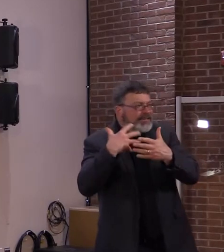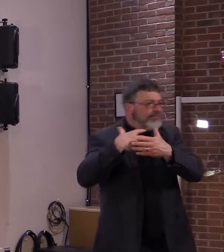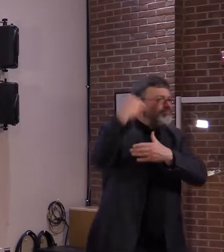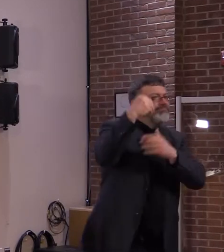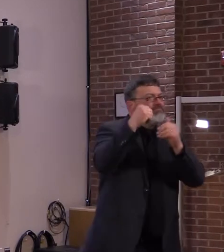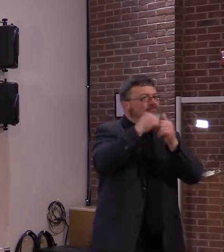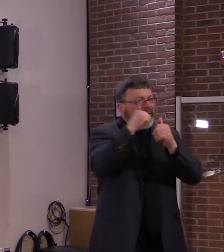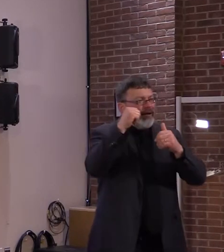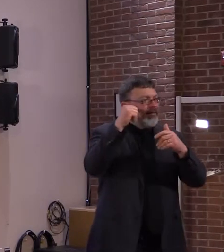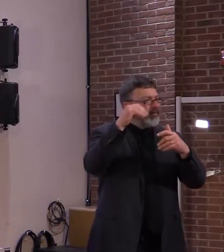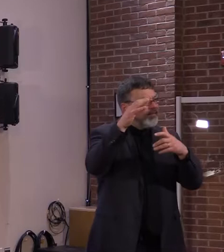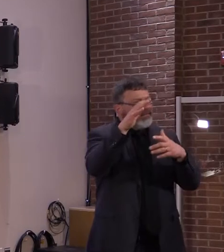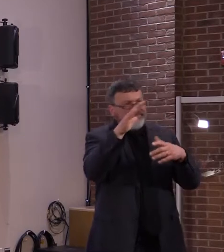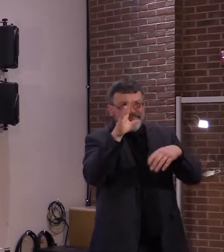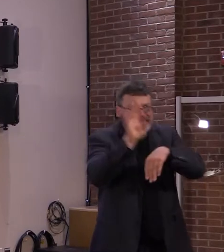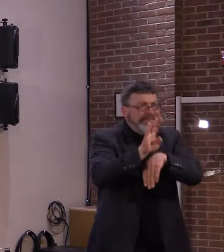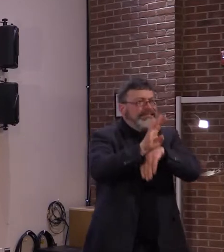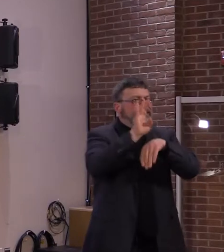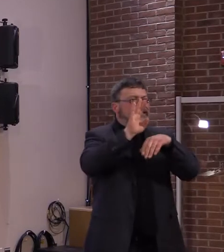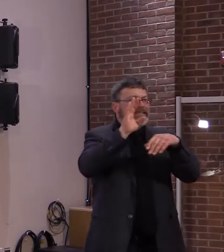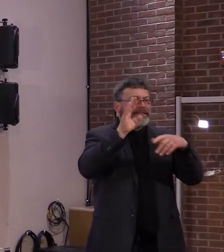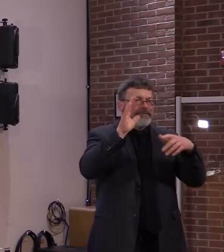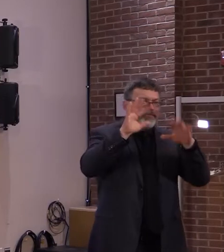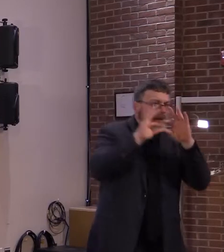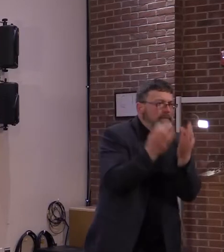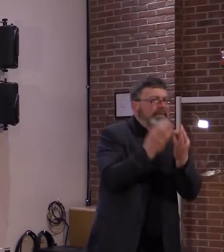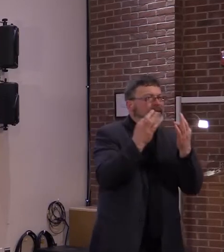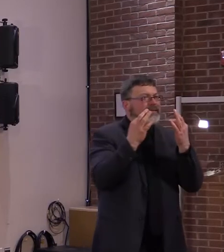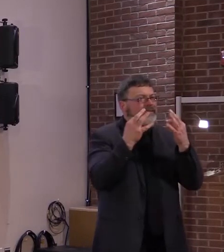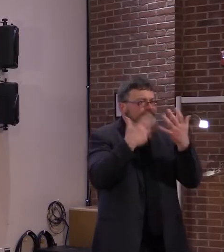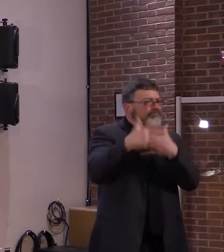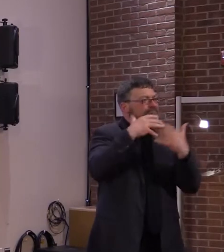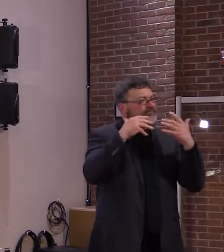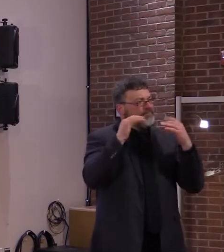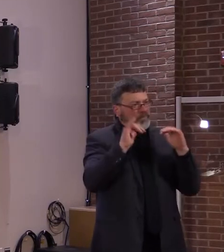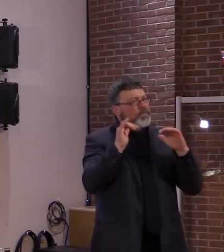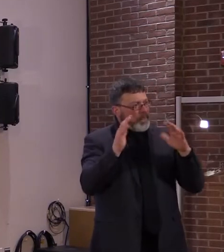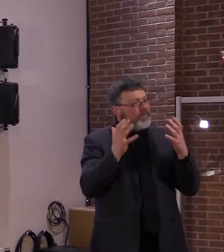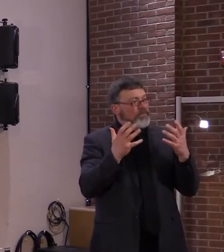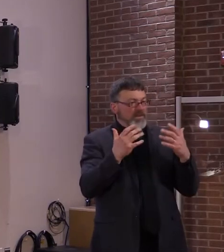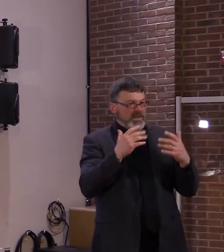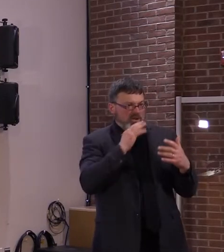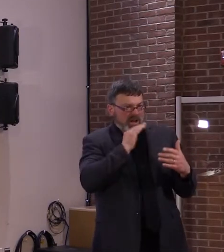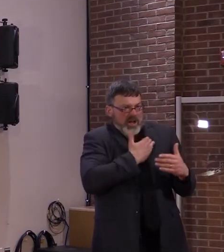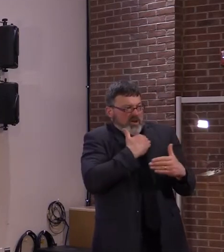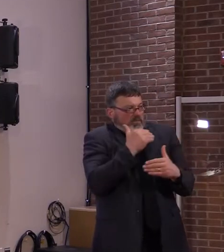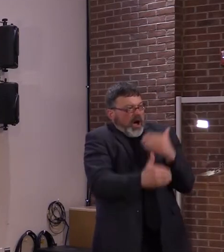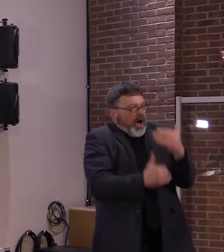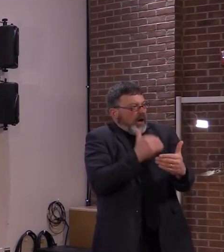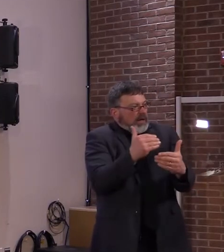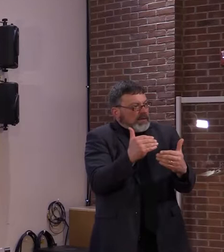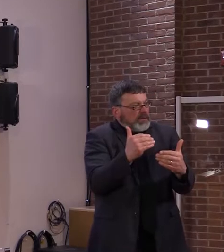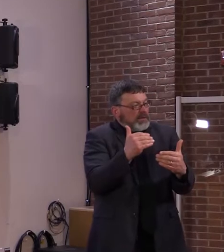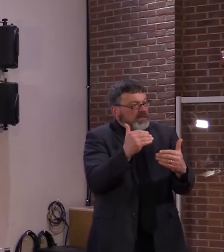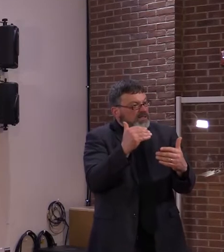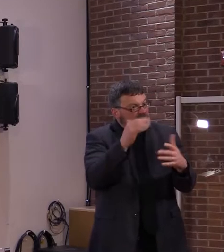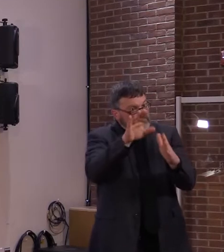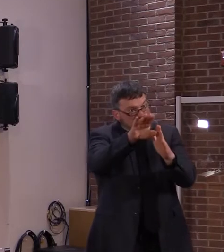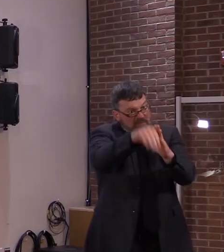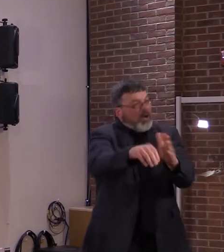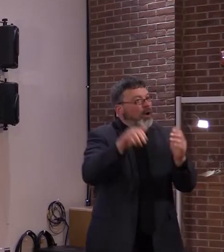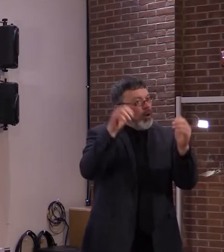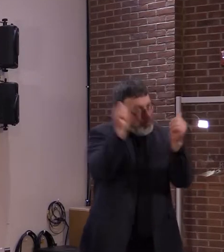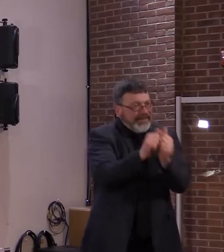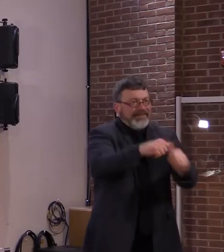is carefully tied to population vaccination metrics. The goals we've set are realistic and, as you saw,